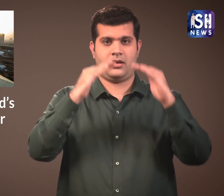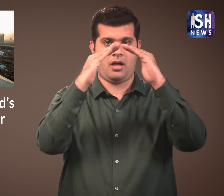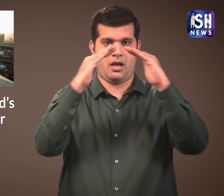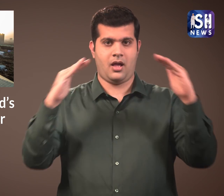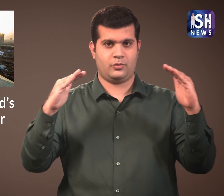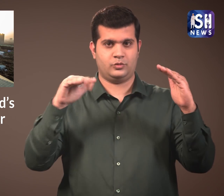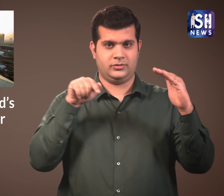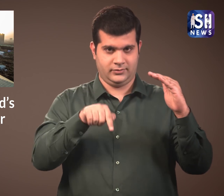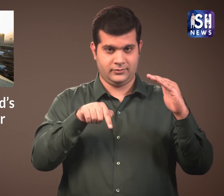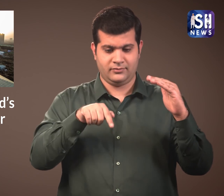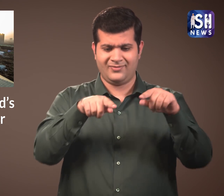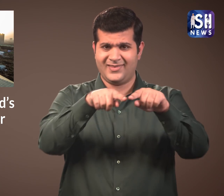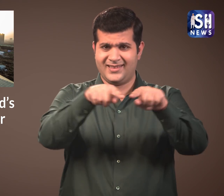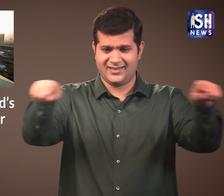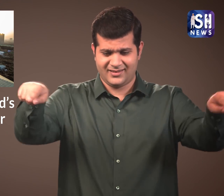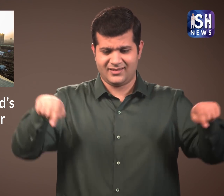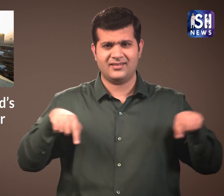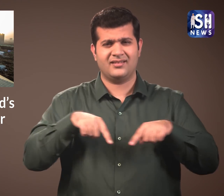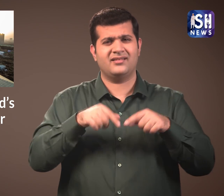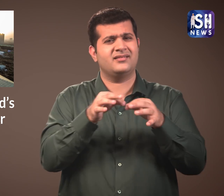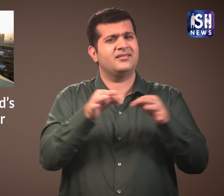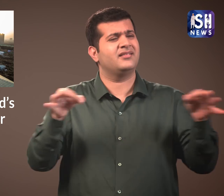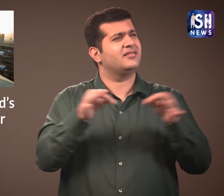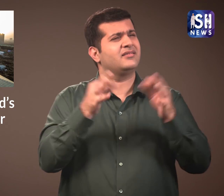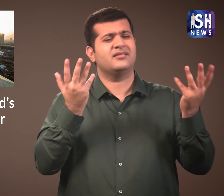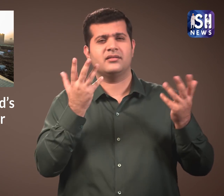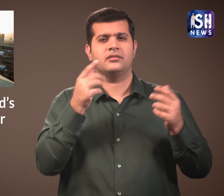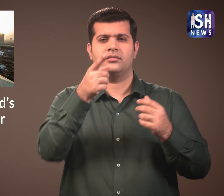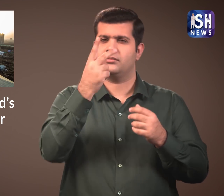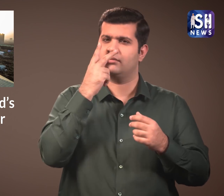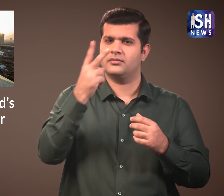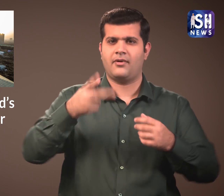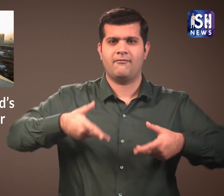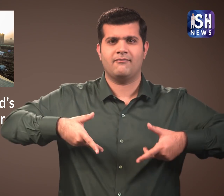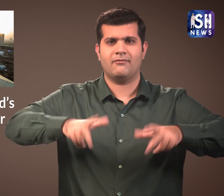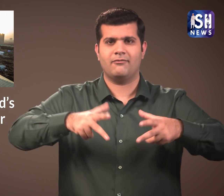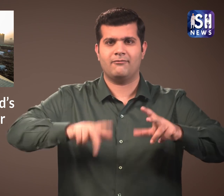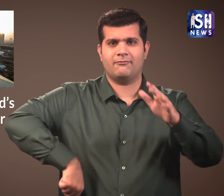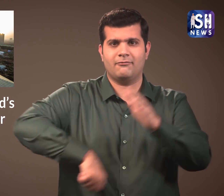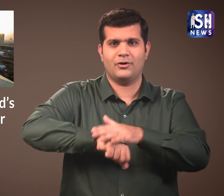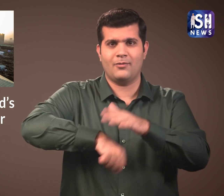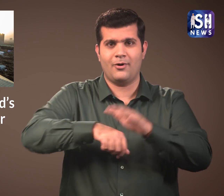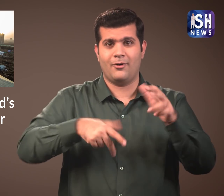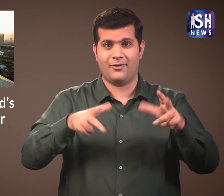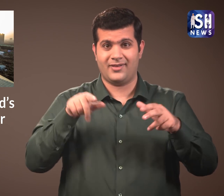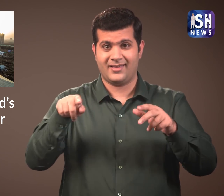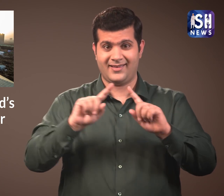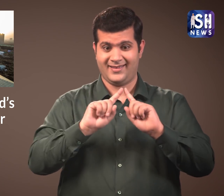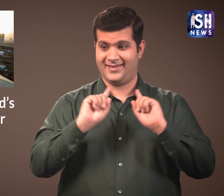which is as big as a football field.